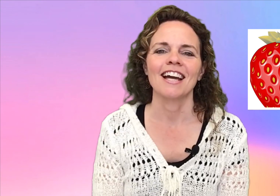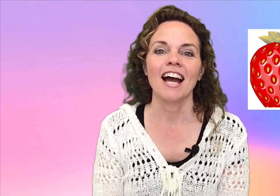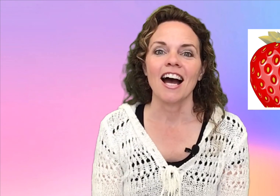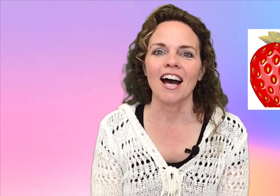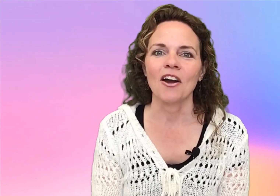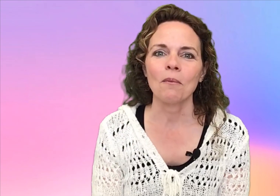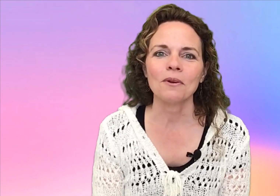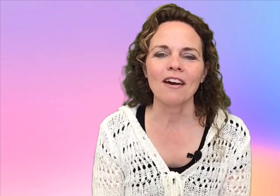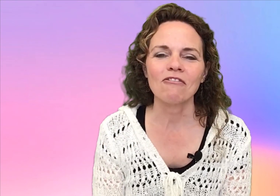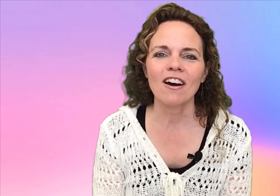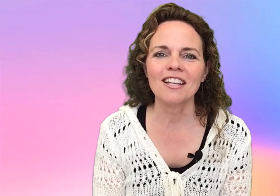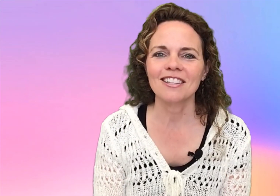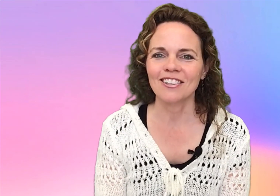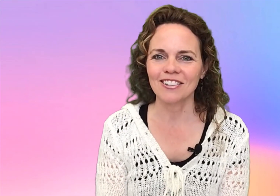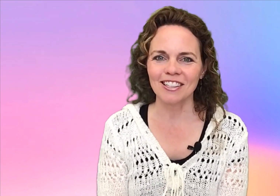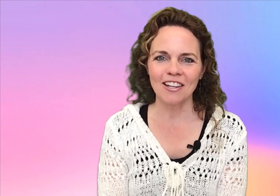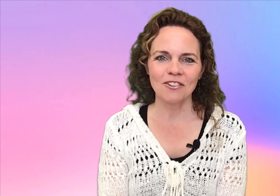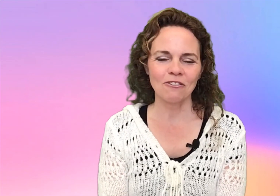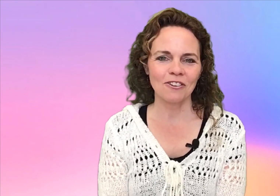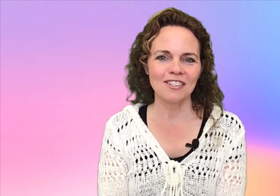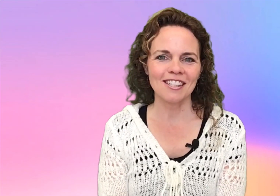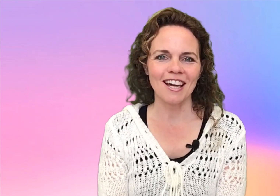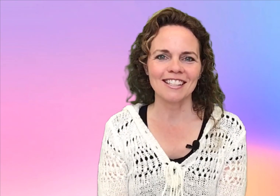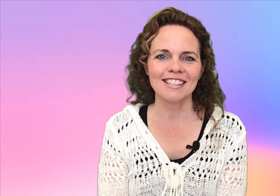I hope you had fun learning those food signs today.